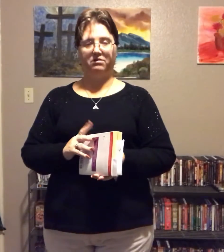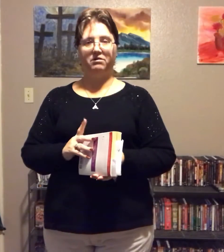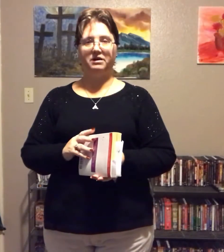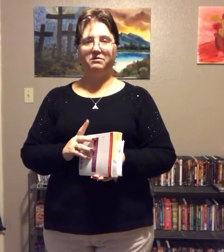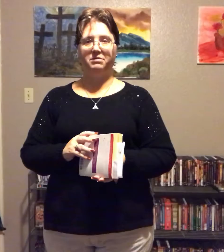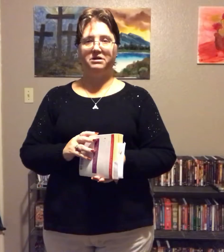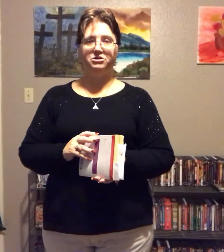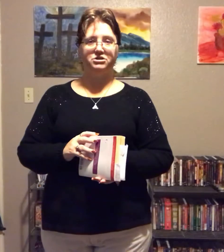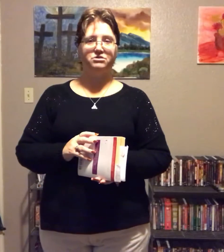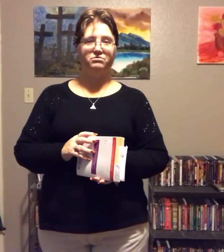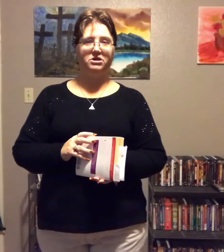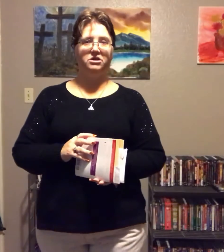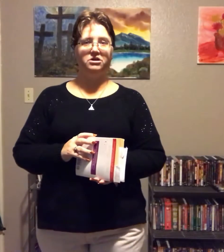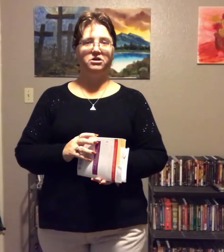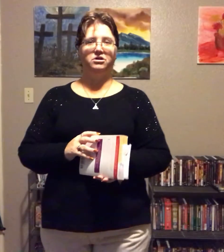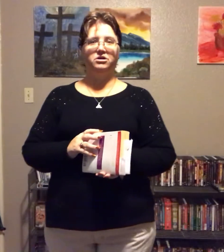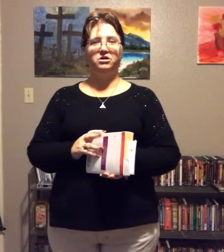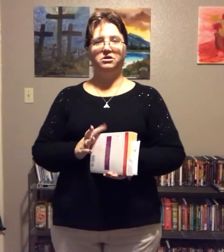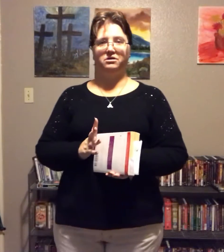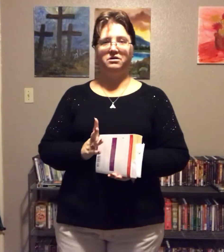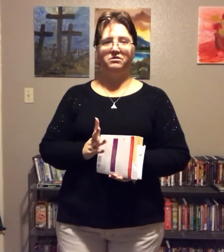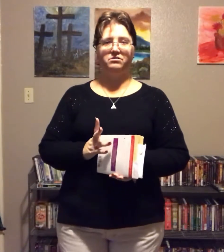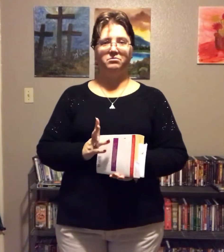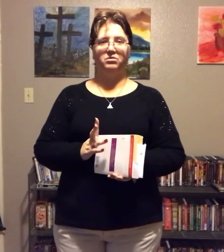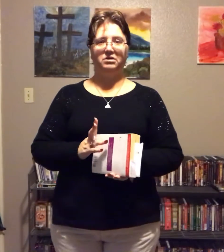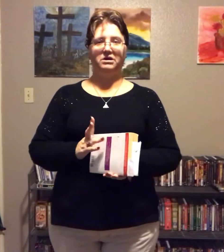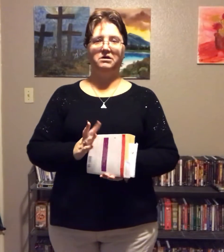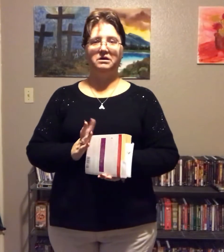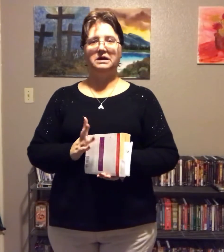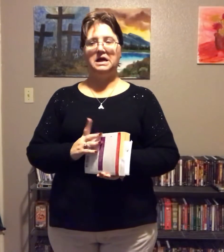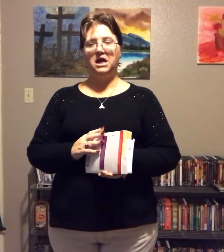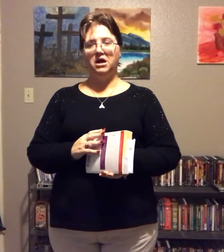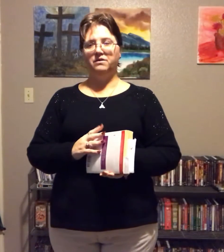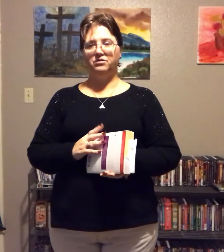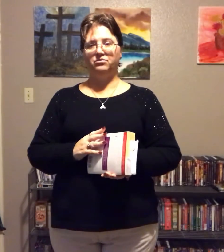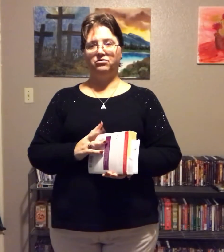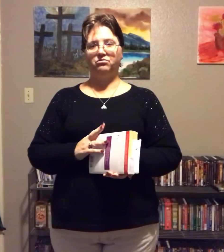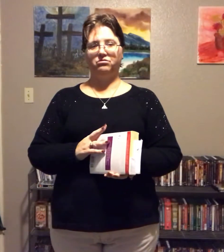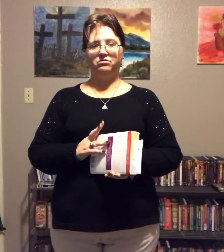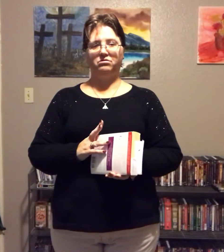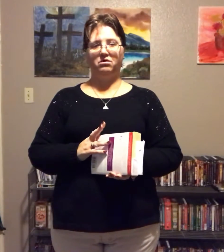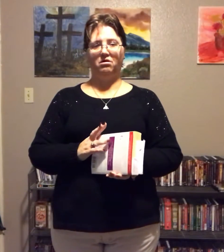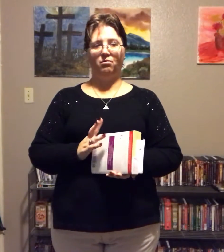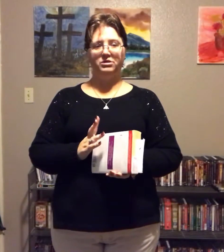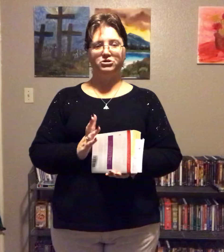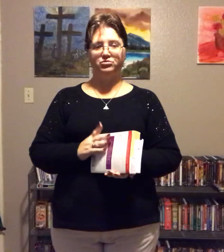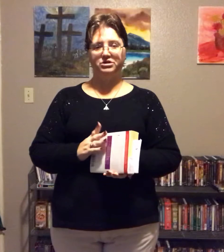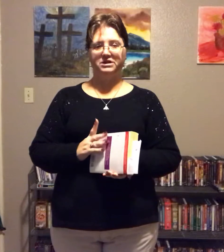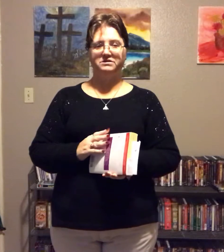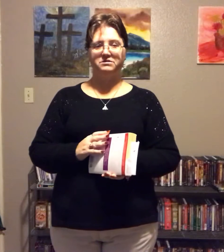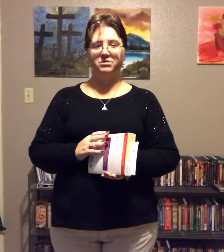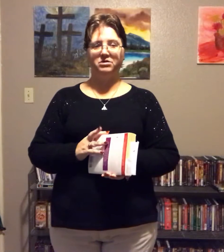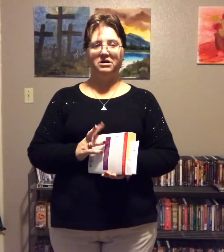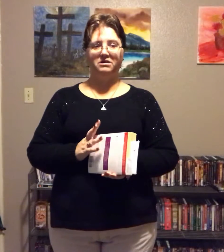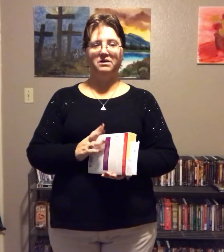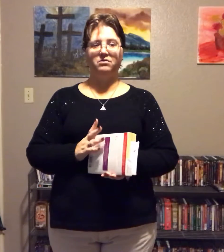directed me to just read the testimony. There's one short testimony, and then